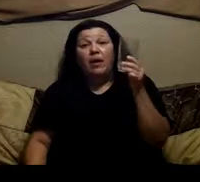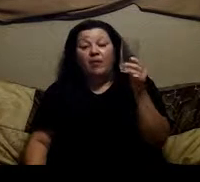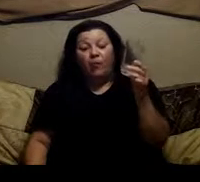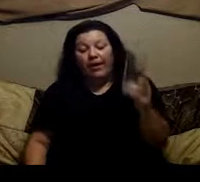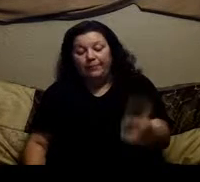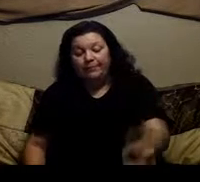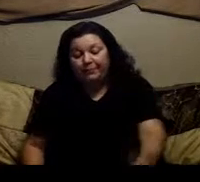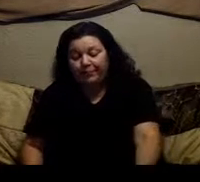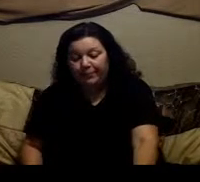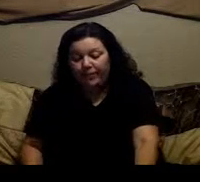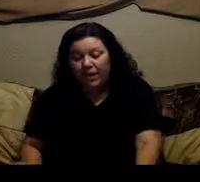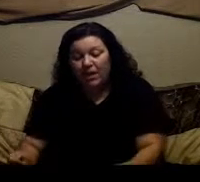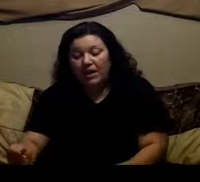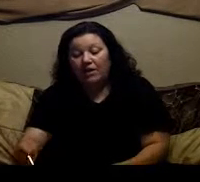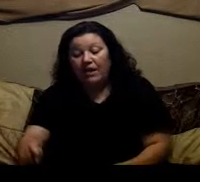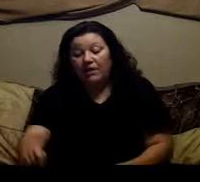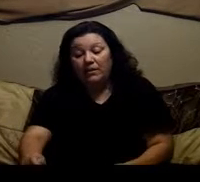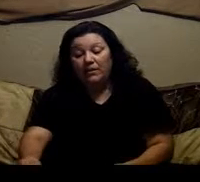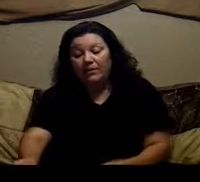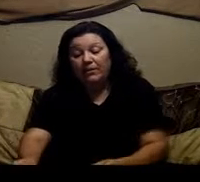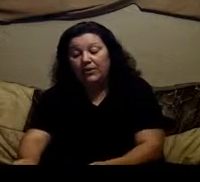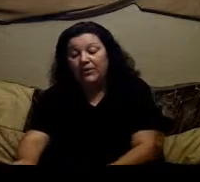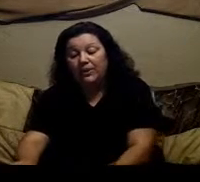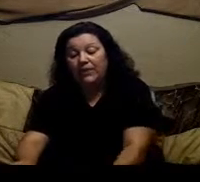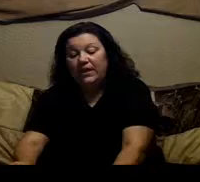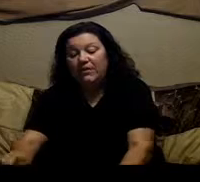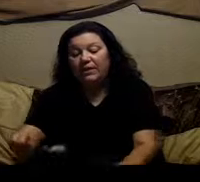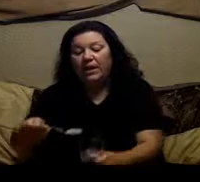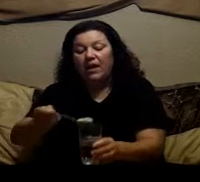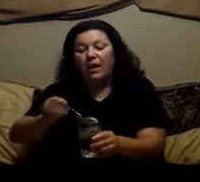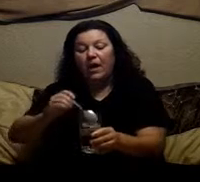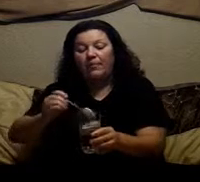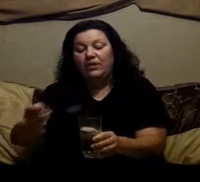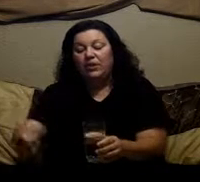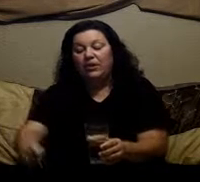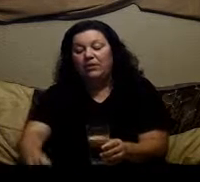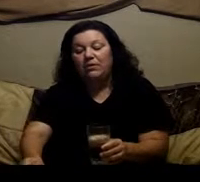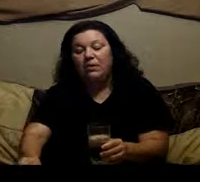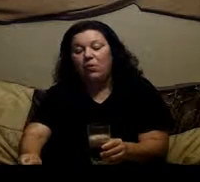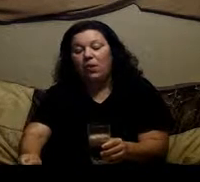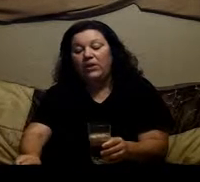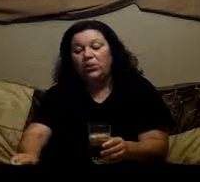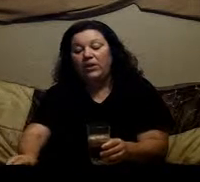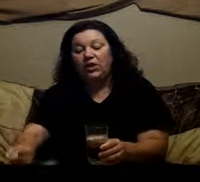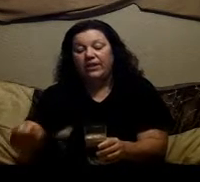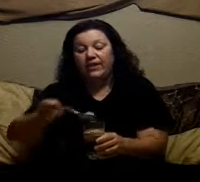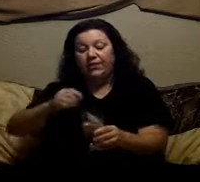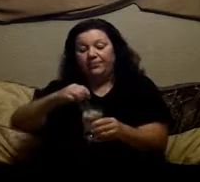of water Now I'm still doing this video. I'm going to show you why you want to chug it down